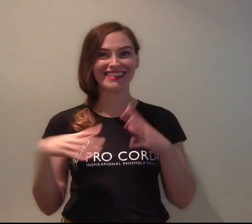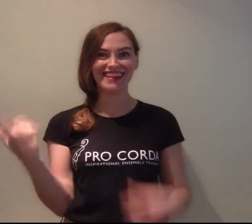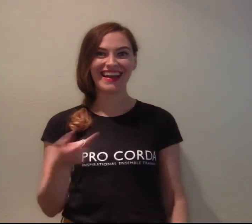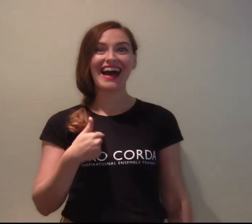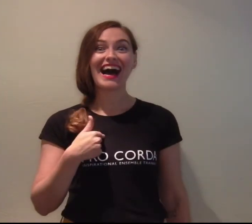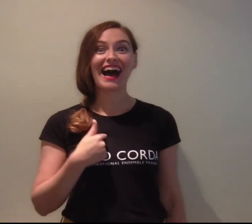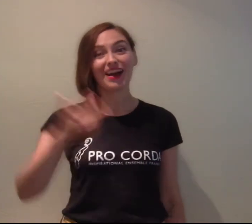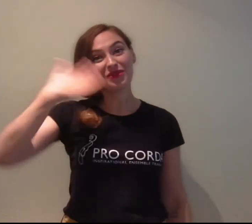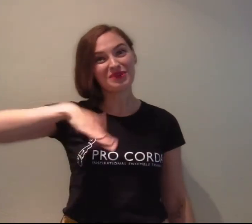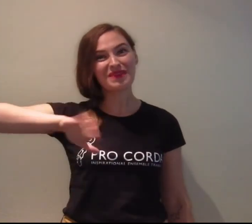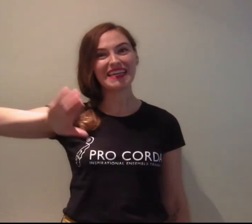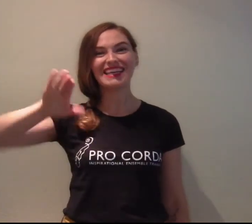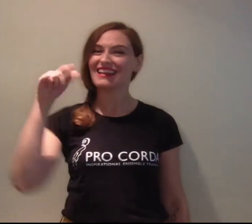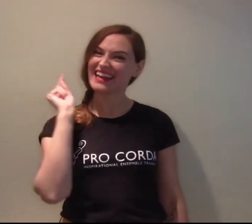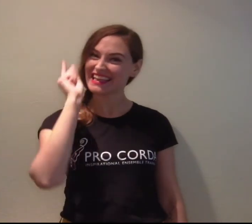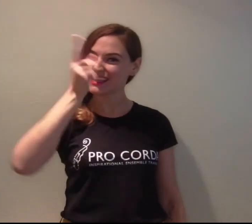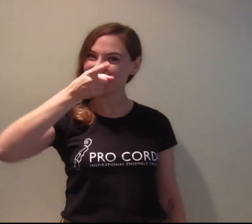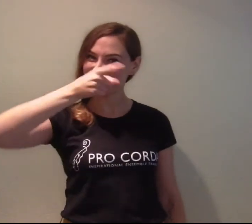I want to be like you.